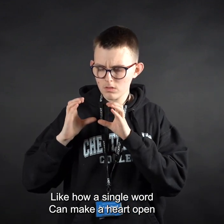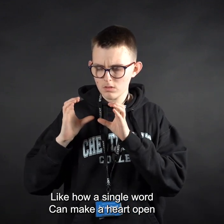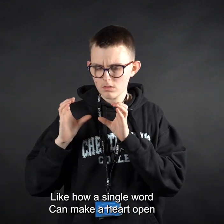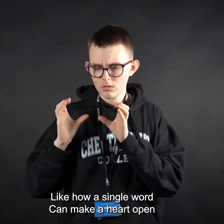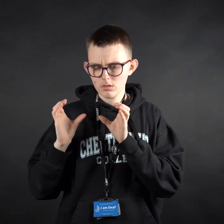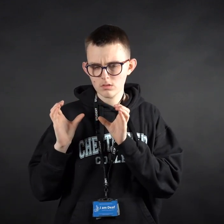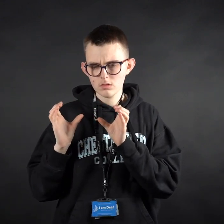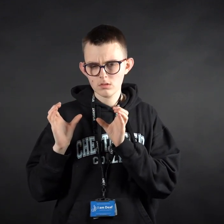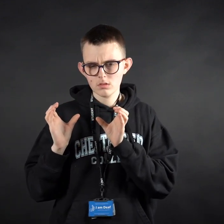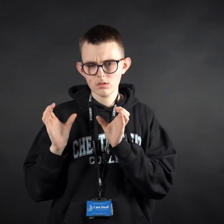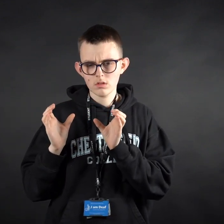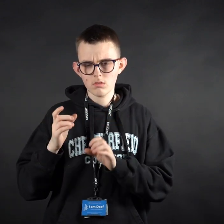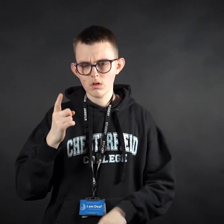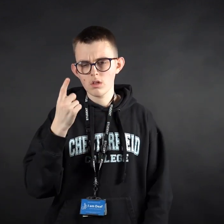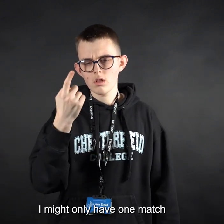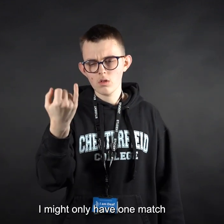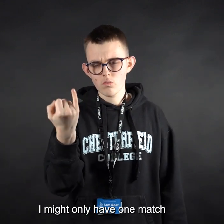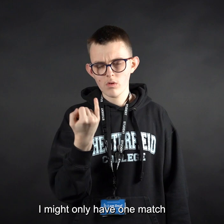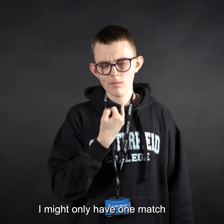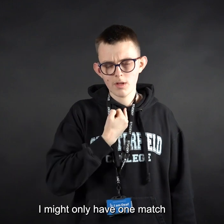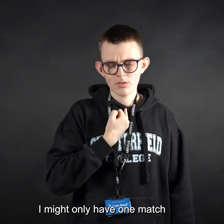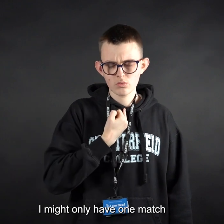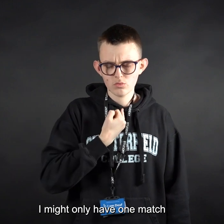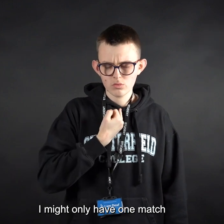I might only have one match